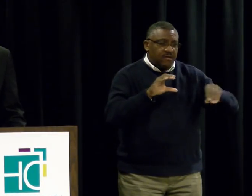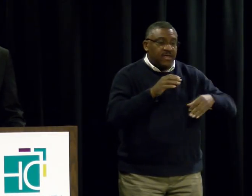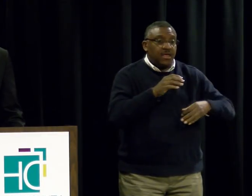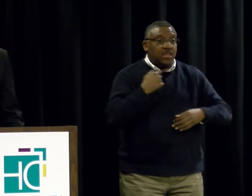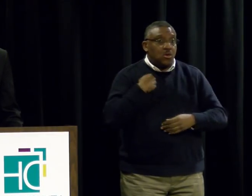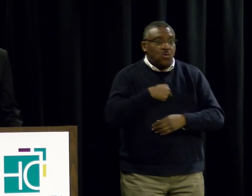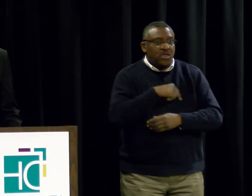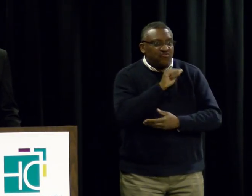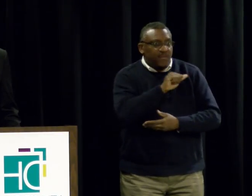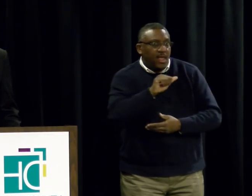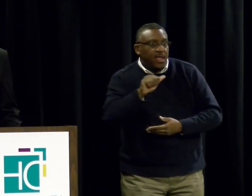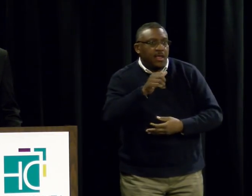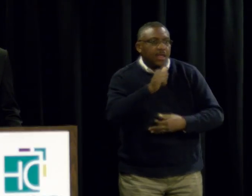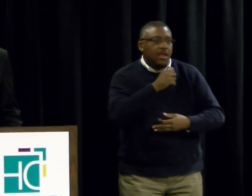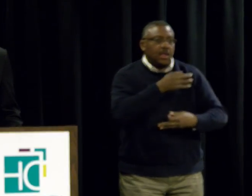AA.